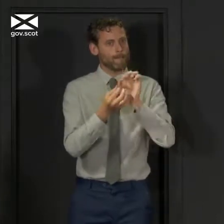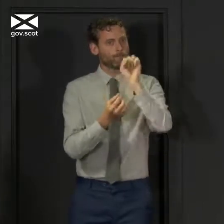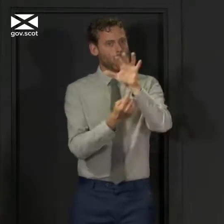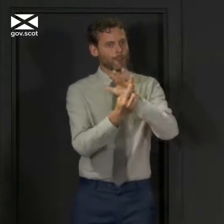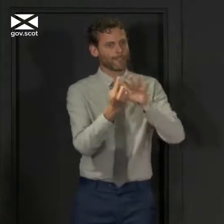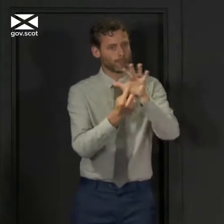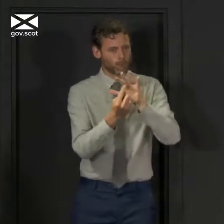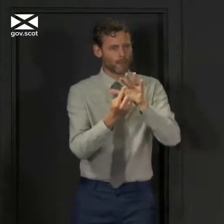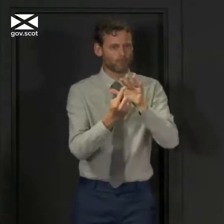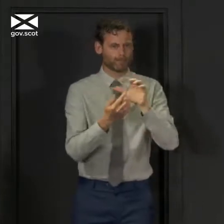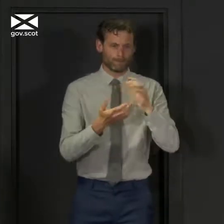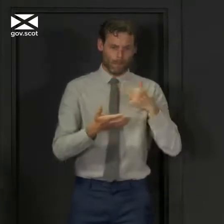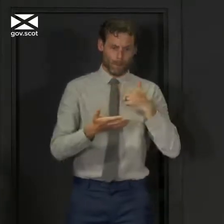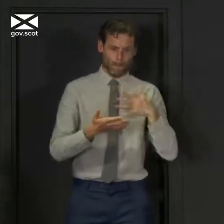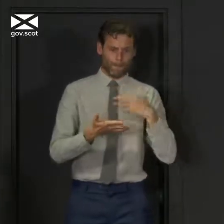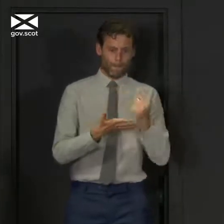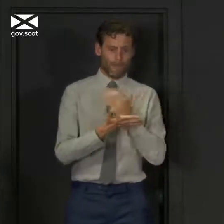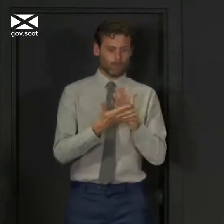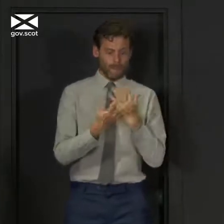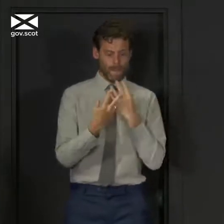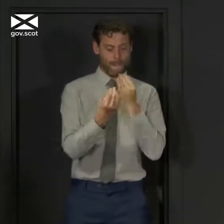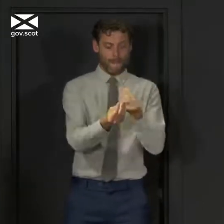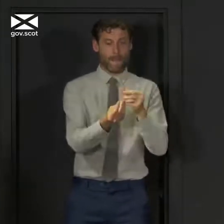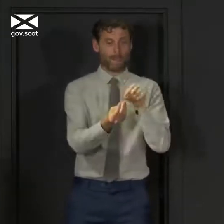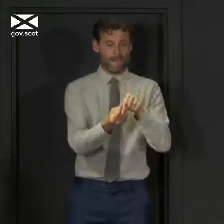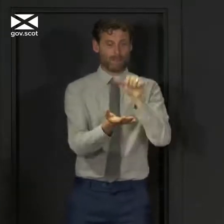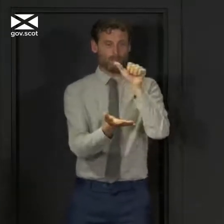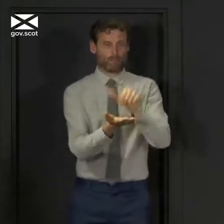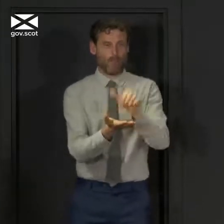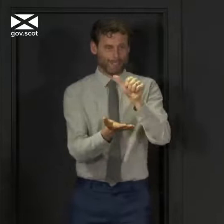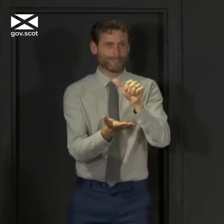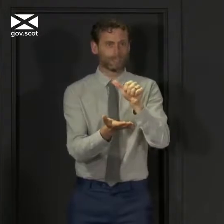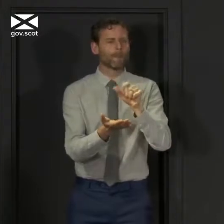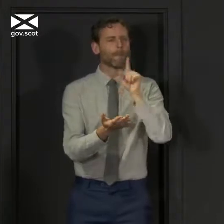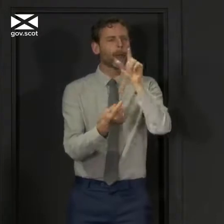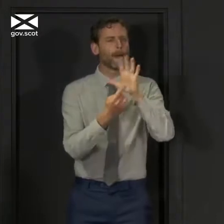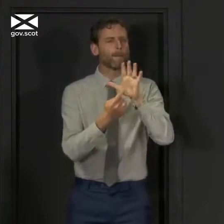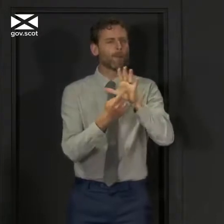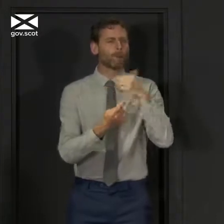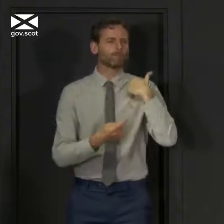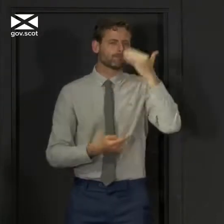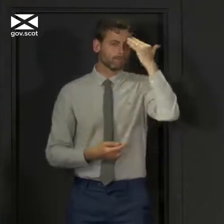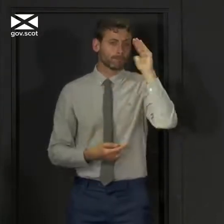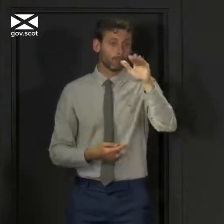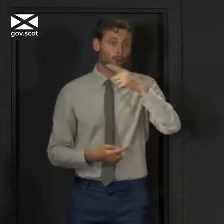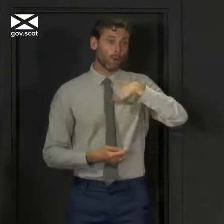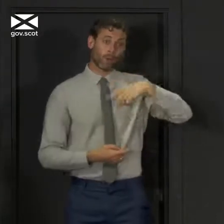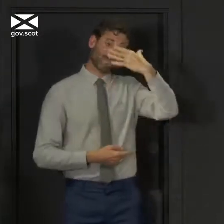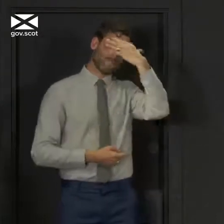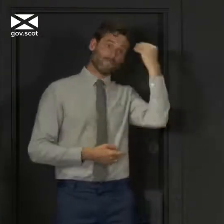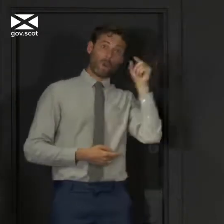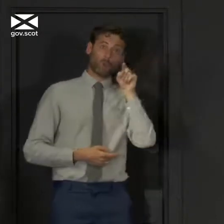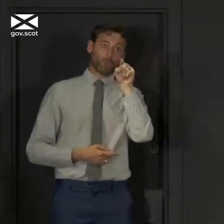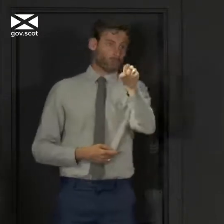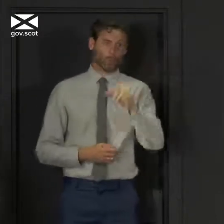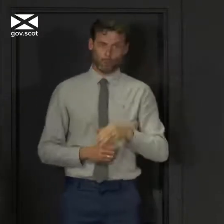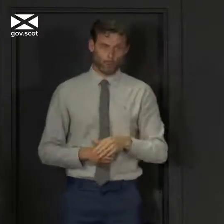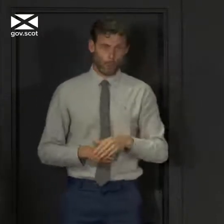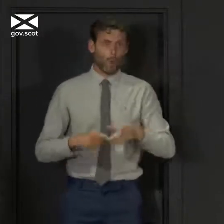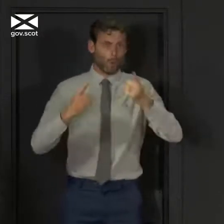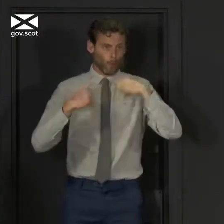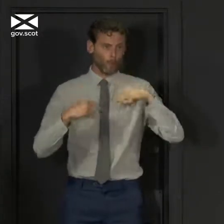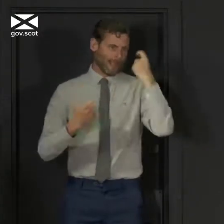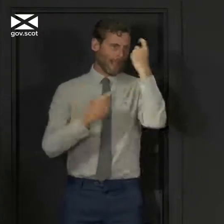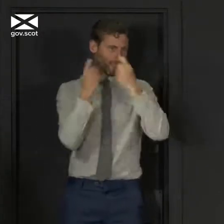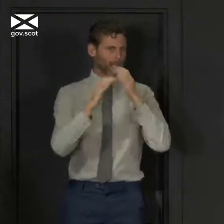restricted life. And I want you to know today that you have not been forgotten and you are a central part of our thinking as we consider how